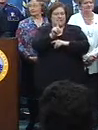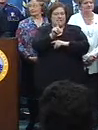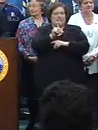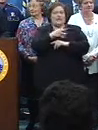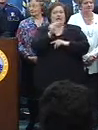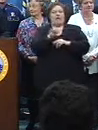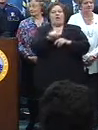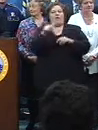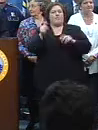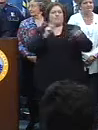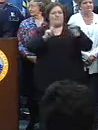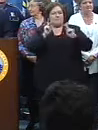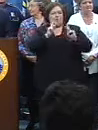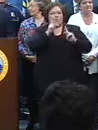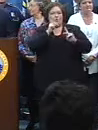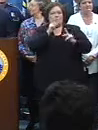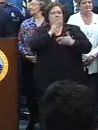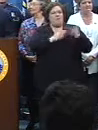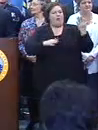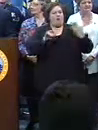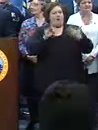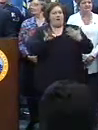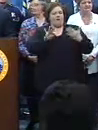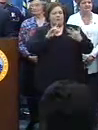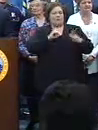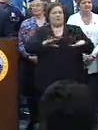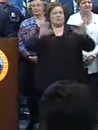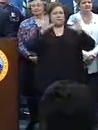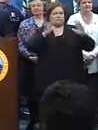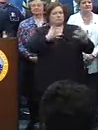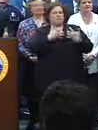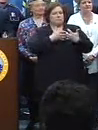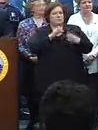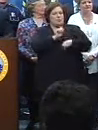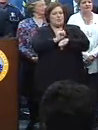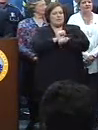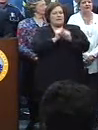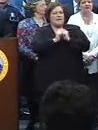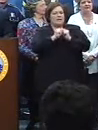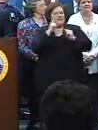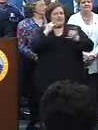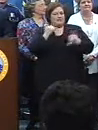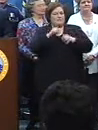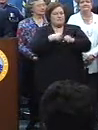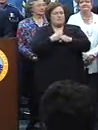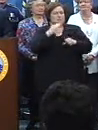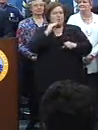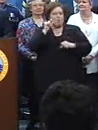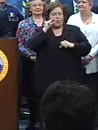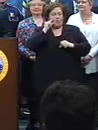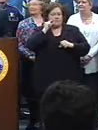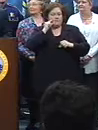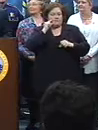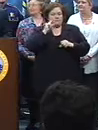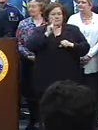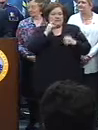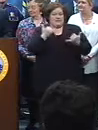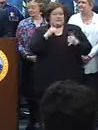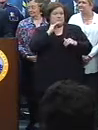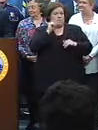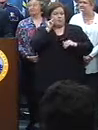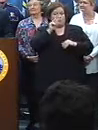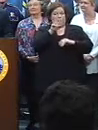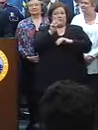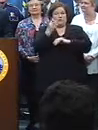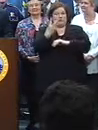and other individuals that were part of the incredible partnership that put on this Mardi Gras. I mean, simply stated, the Mardi Gras of